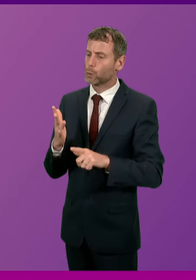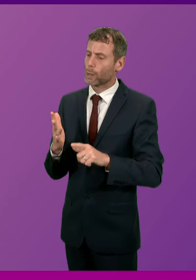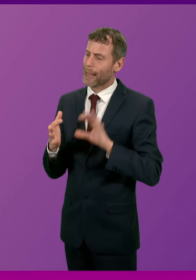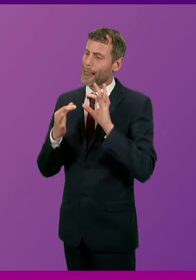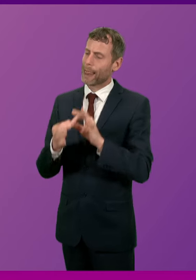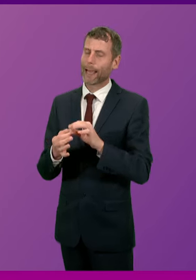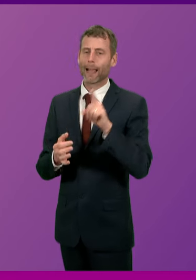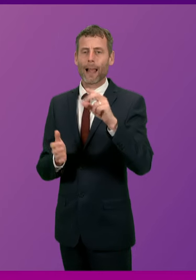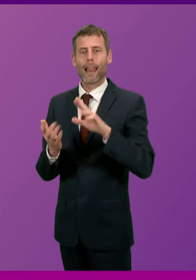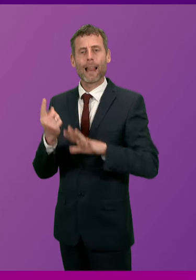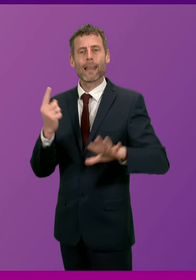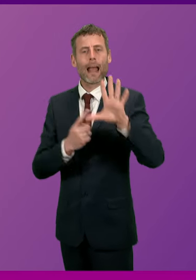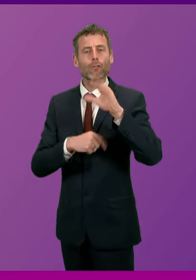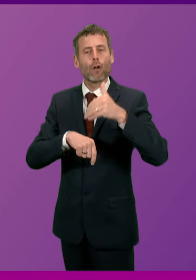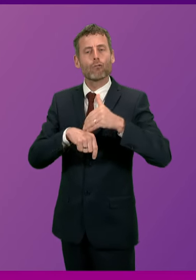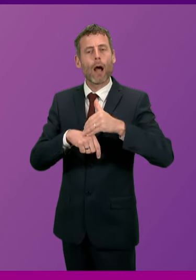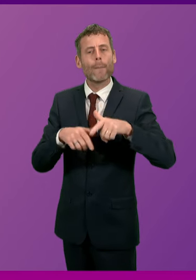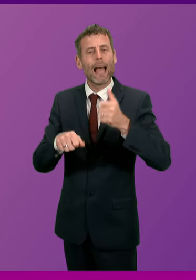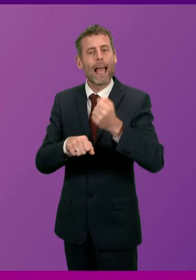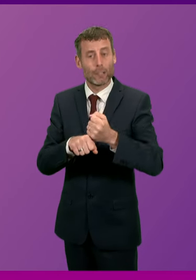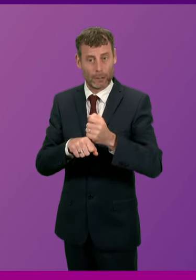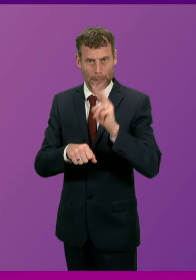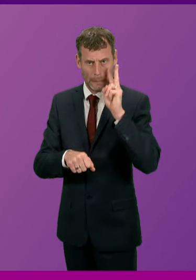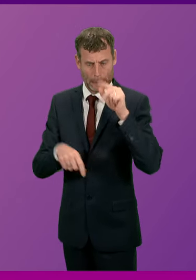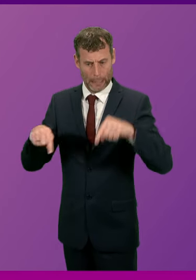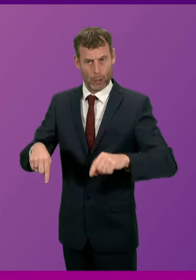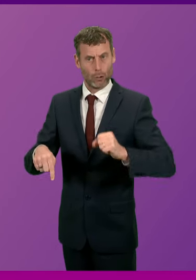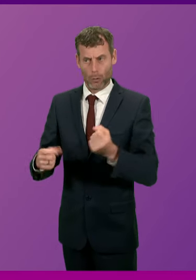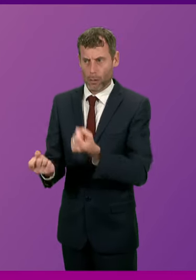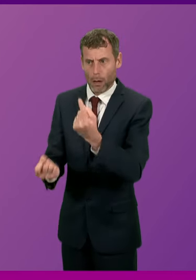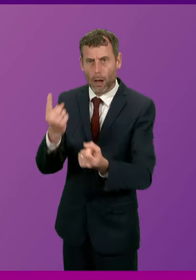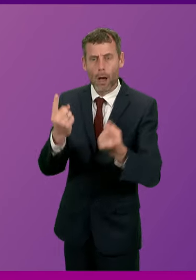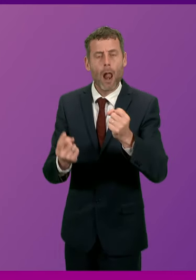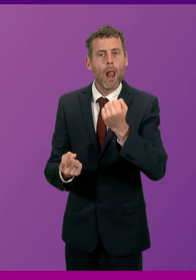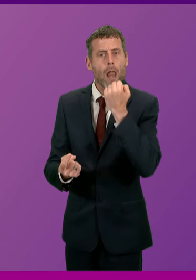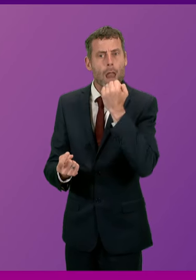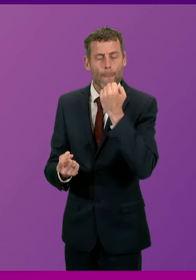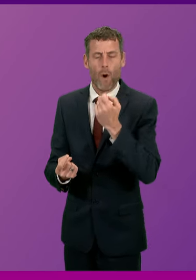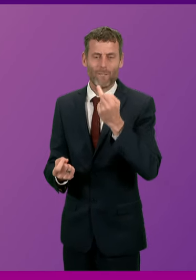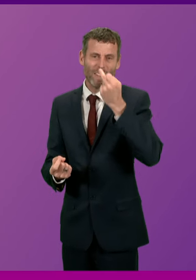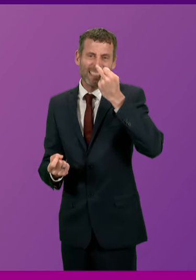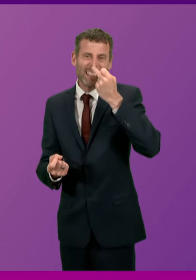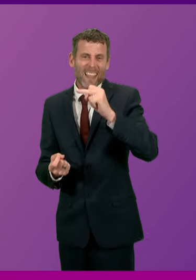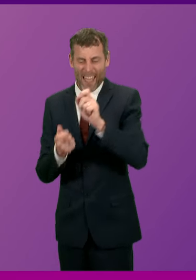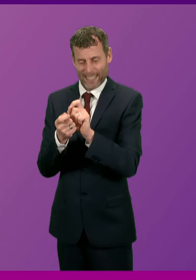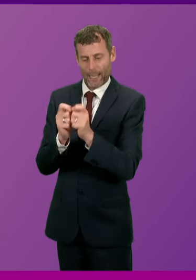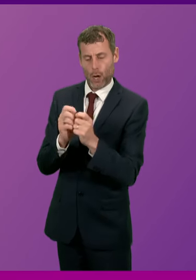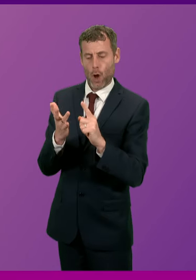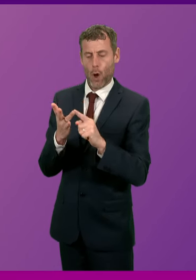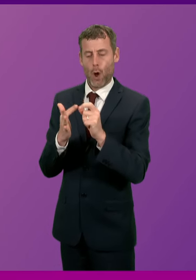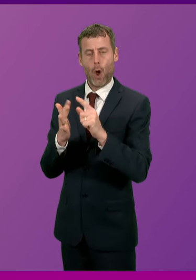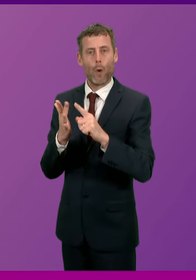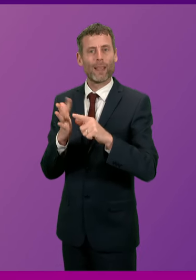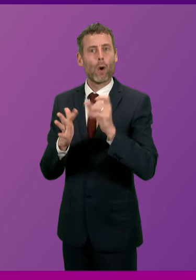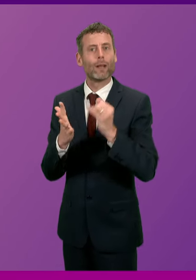about synthetic opioids being linked to rising numbers of deaths. First Minister. President, the Scottish Government is working